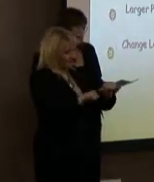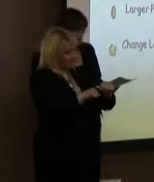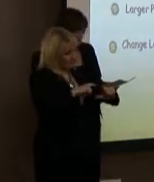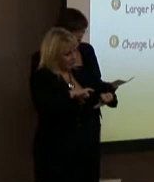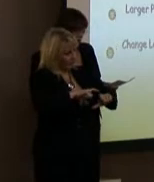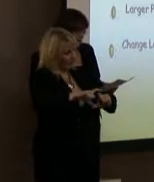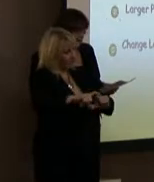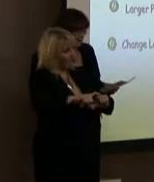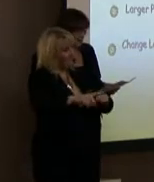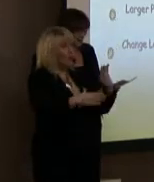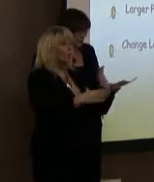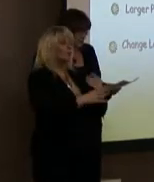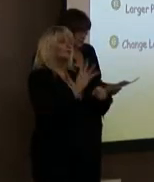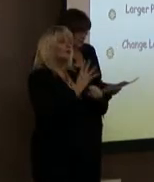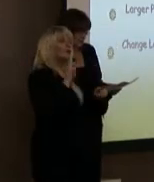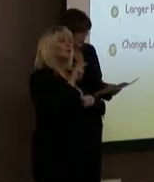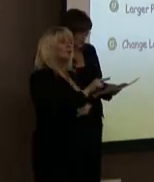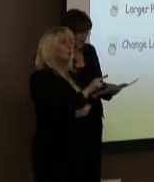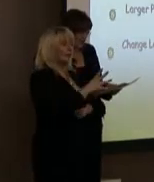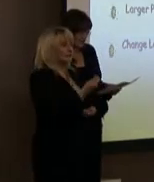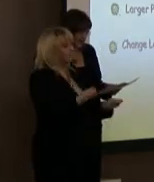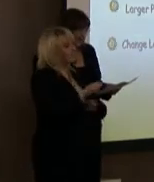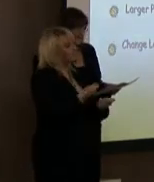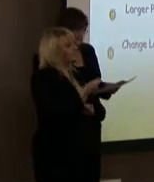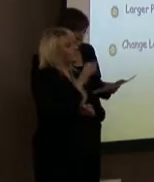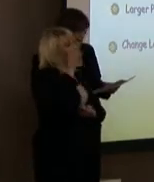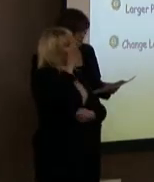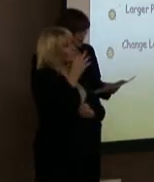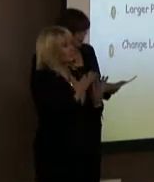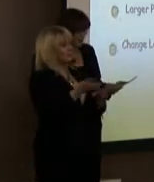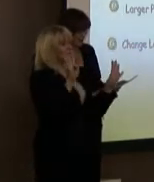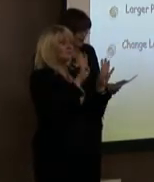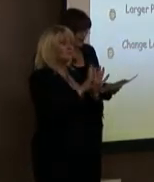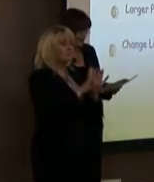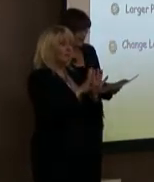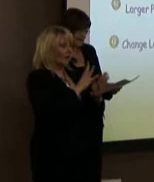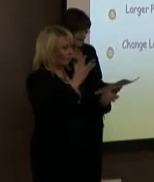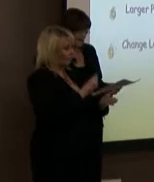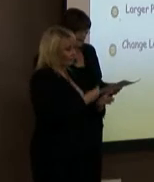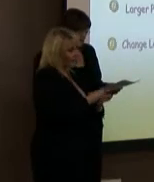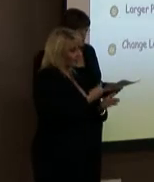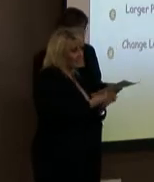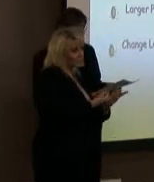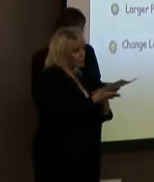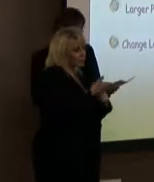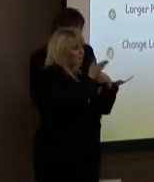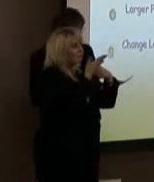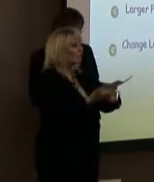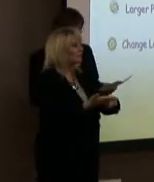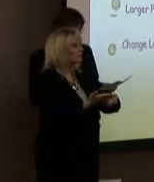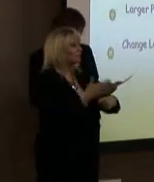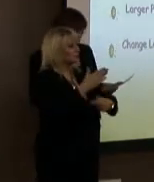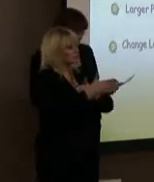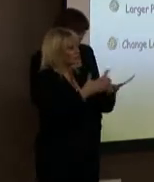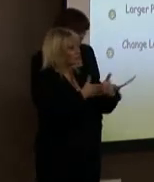Works for You is managed by a community board. Its finances are reported to regular meetings, and accounts are registered